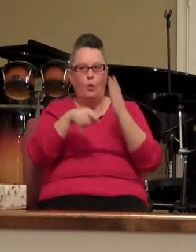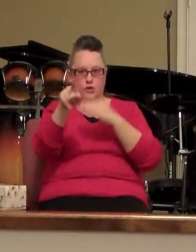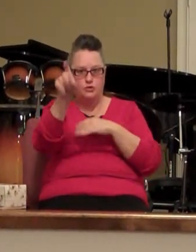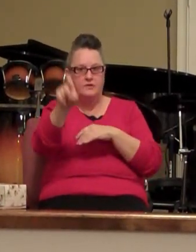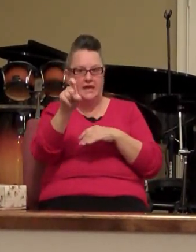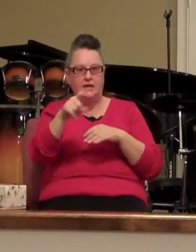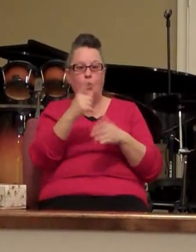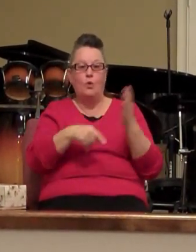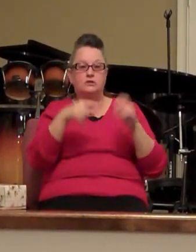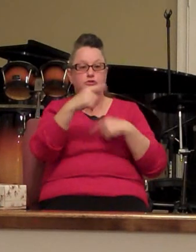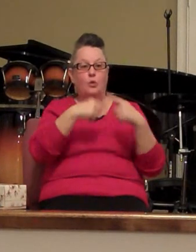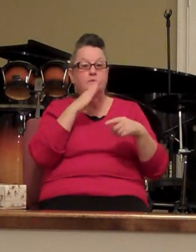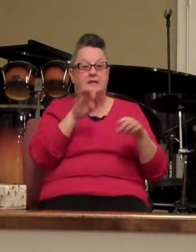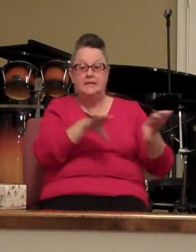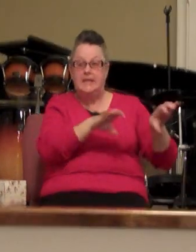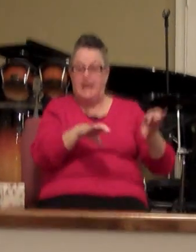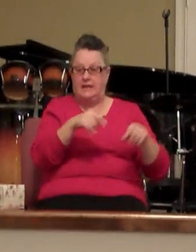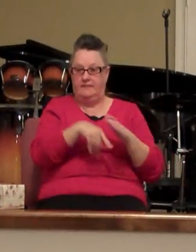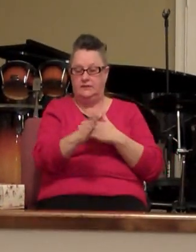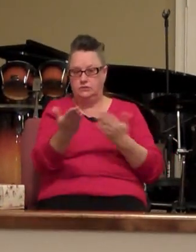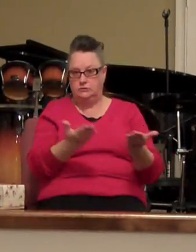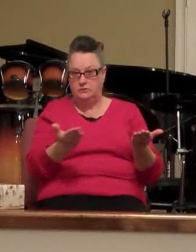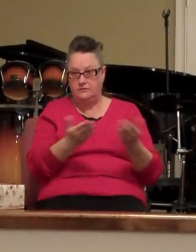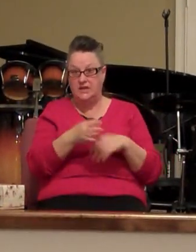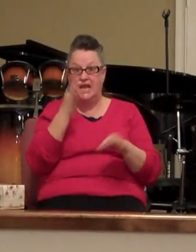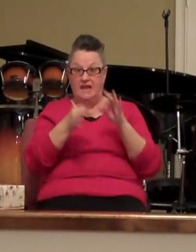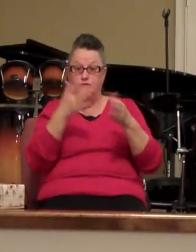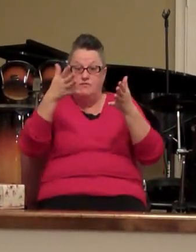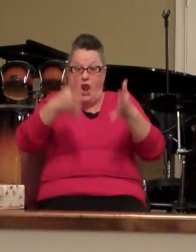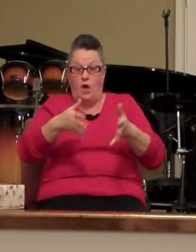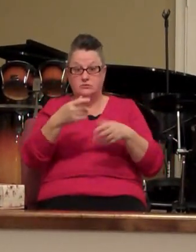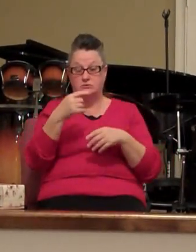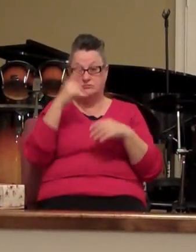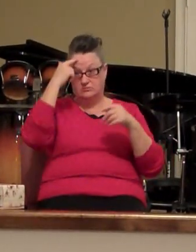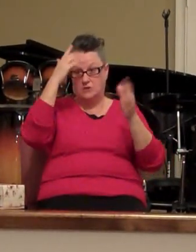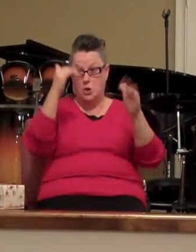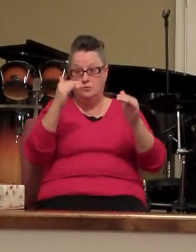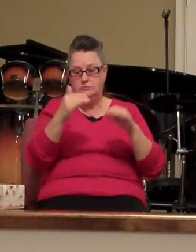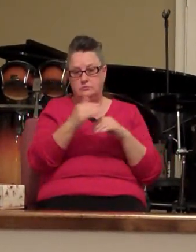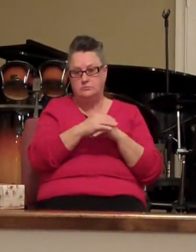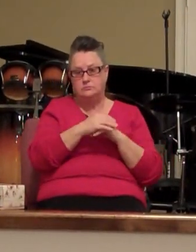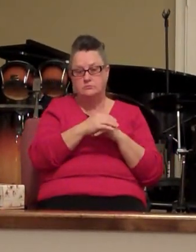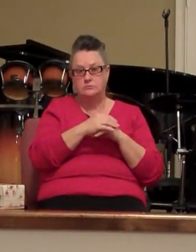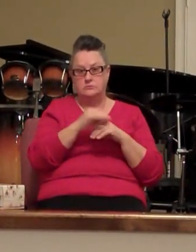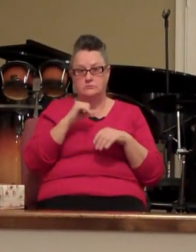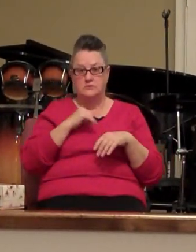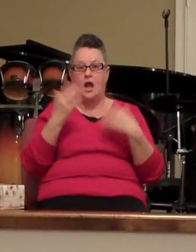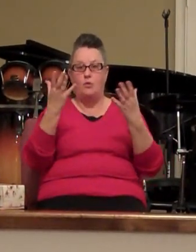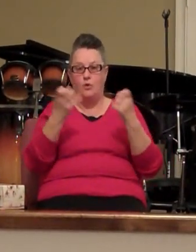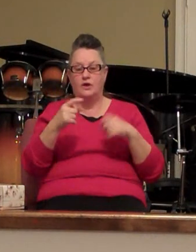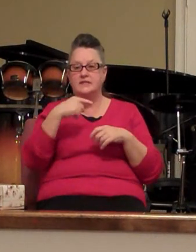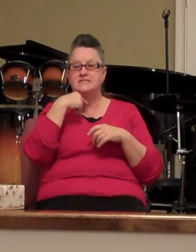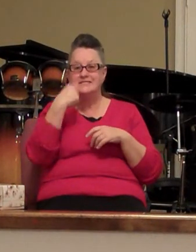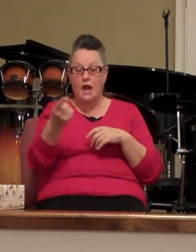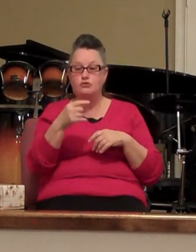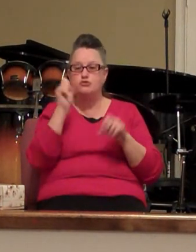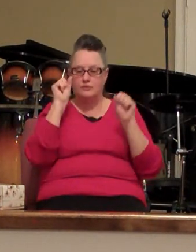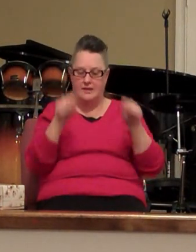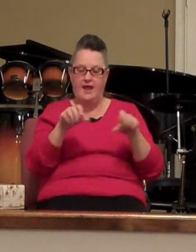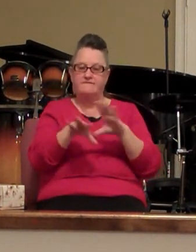done in this service and if you've lost hope I want to tell you you can find it at